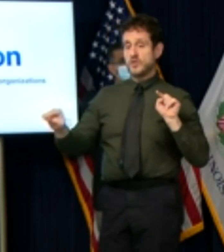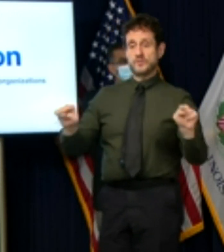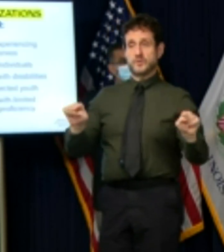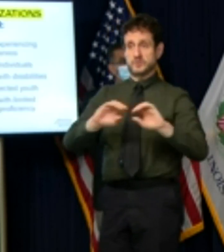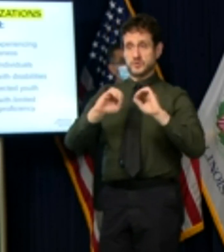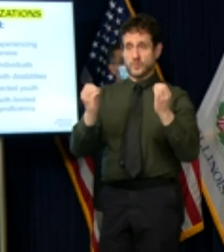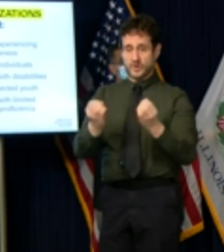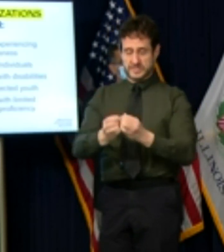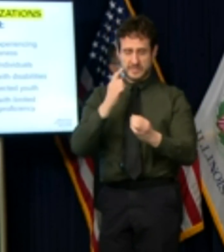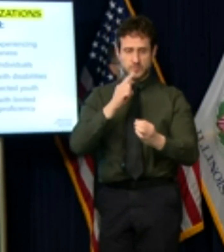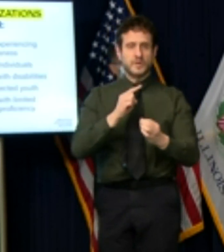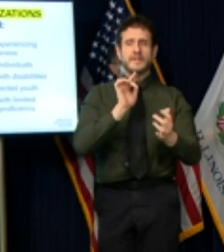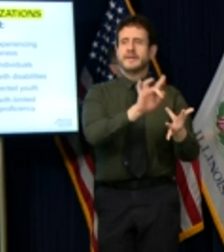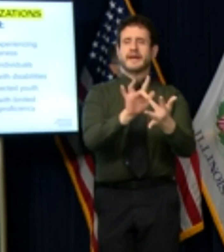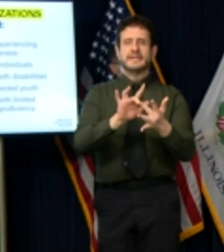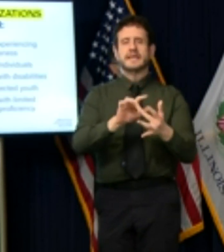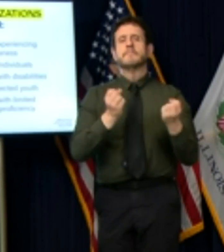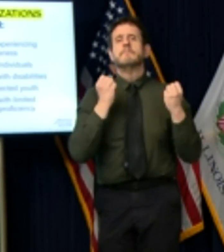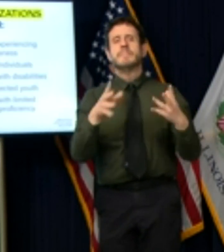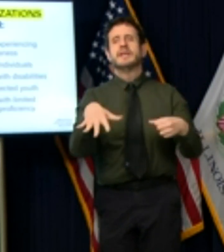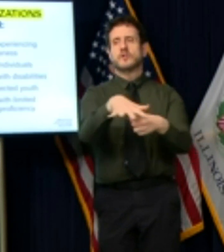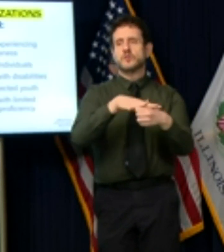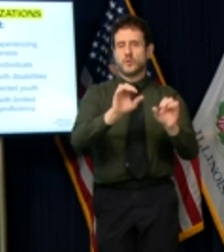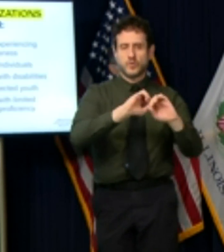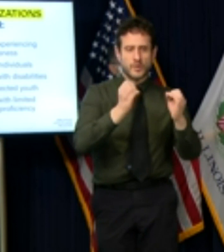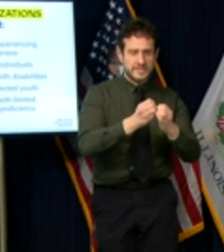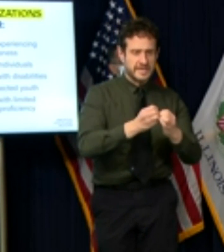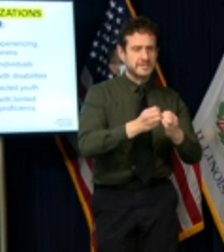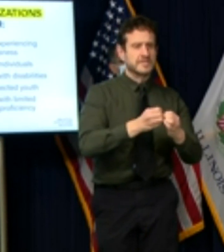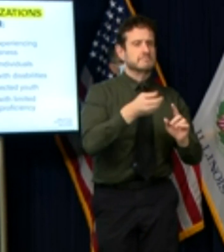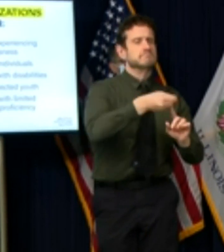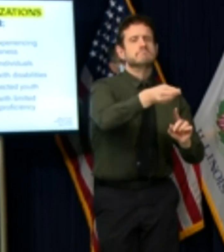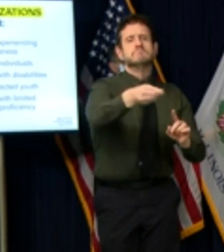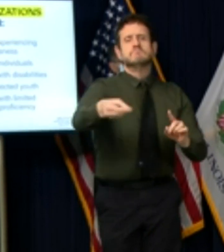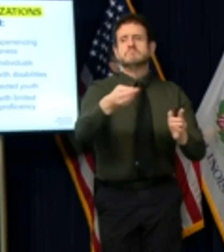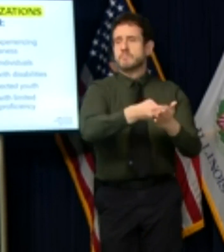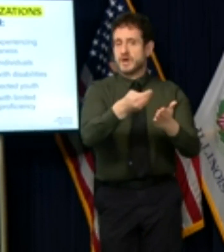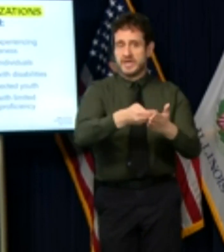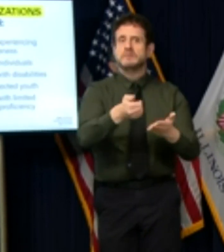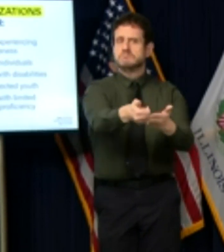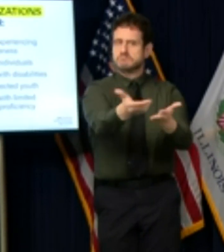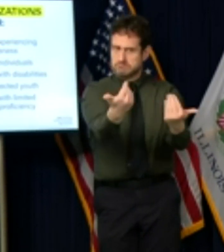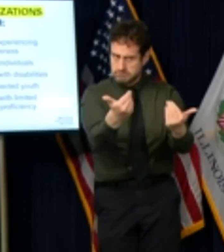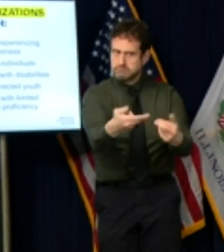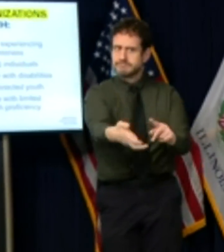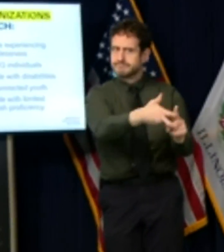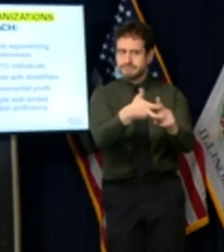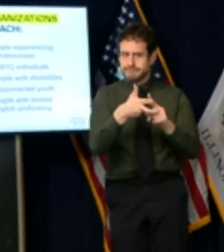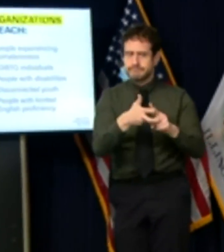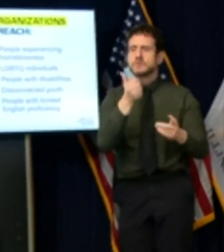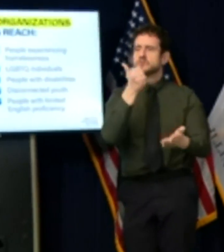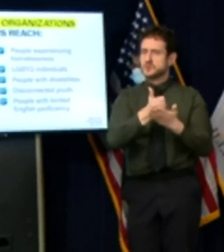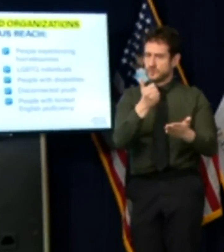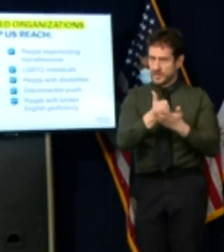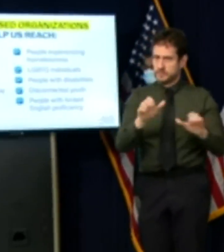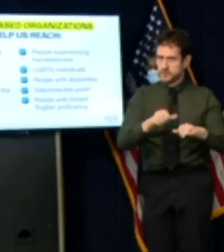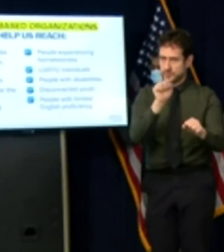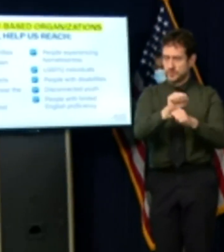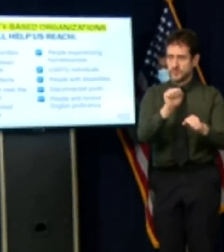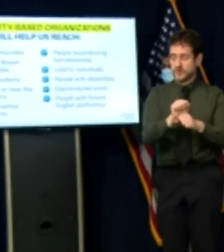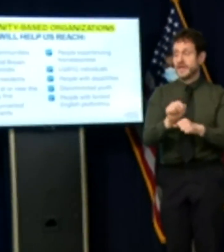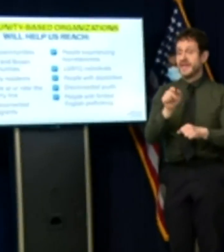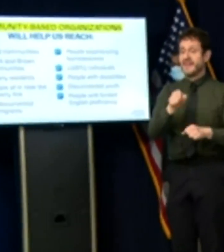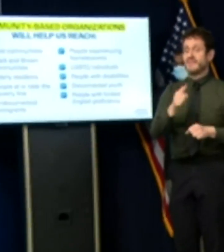numerous local partners to support those who need assistance they will also help us reach some of our most community at-risk